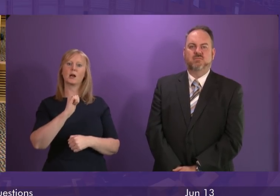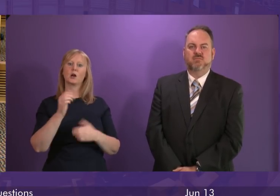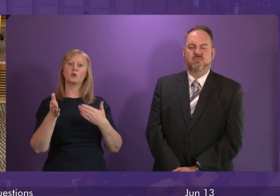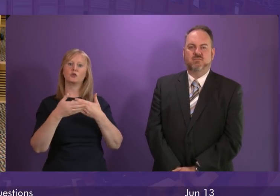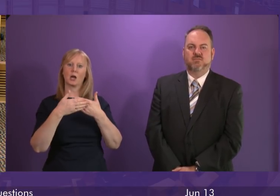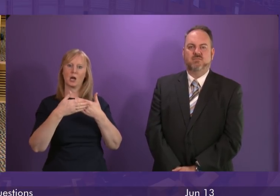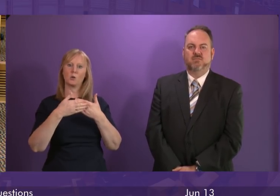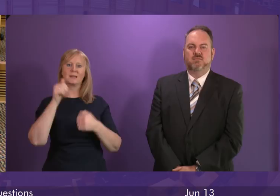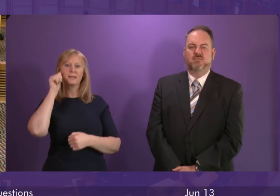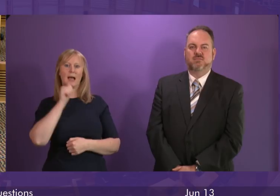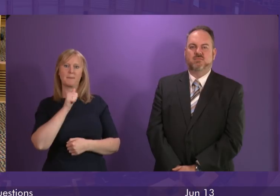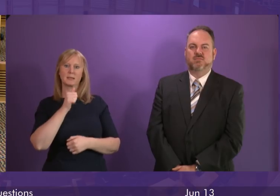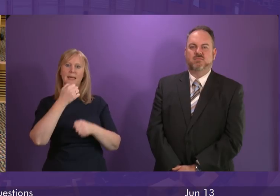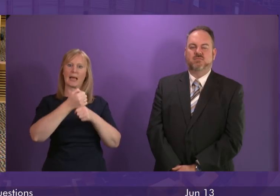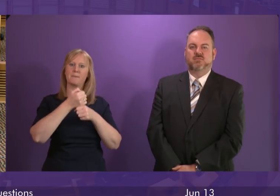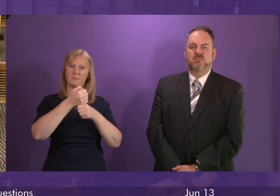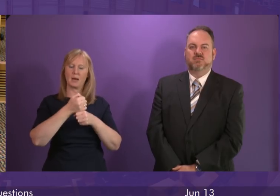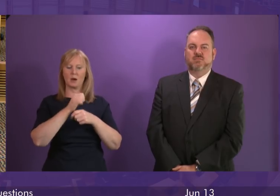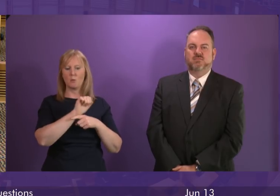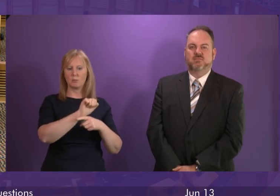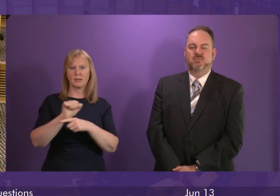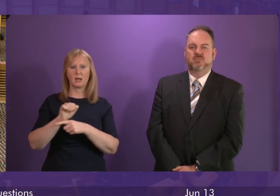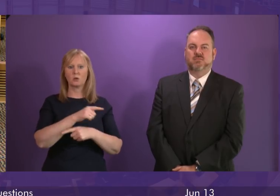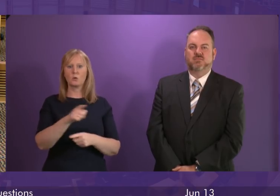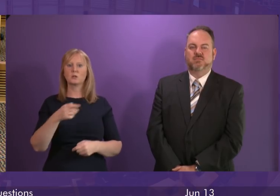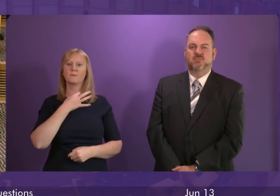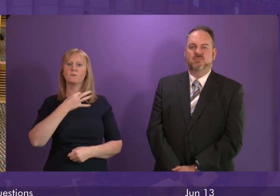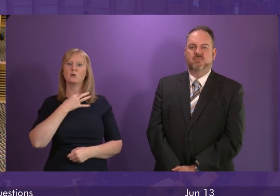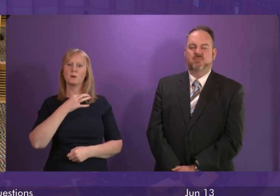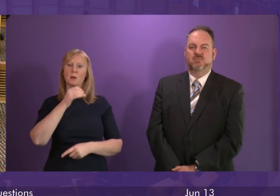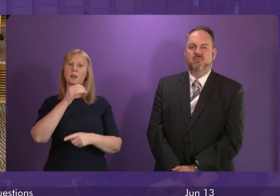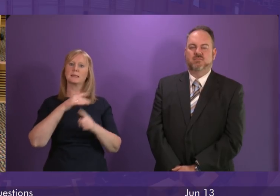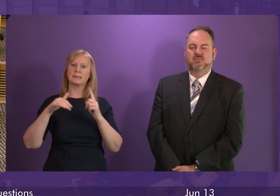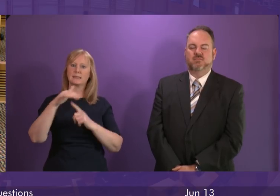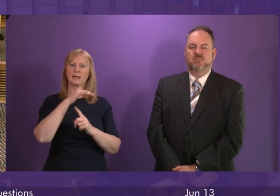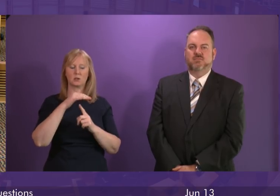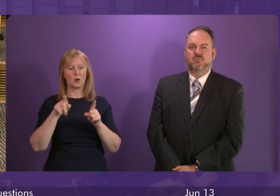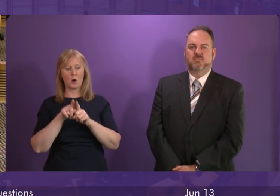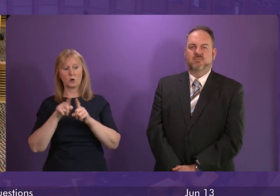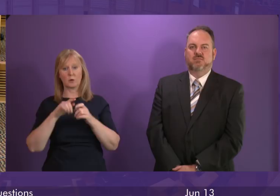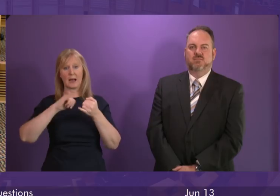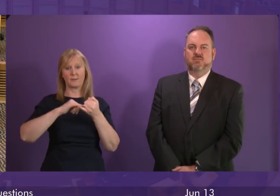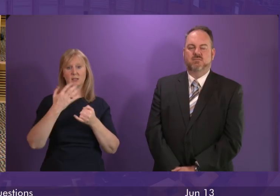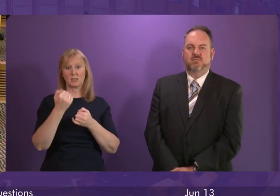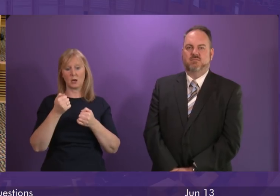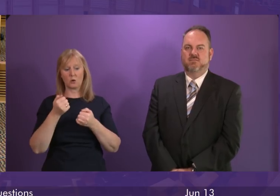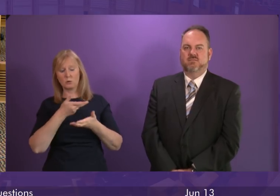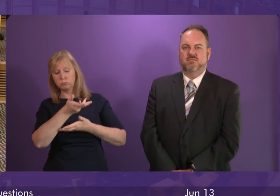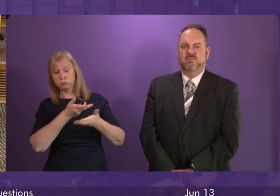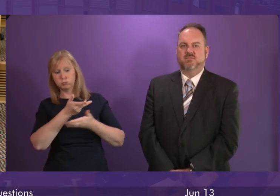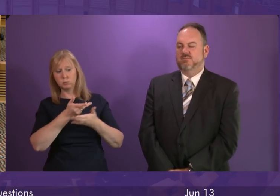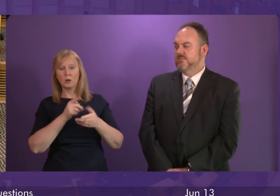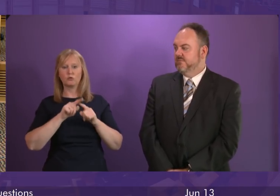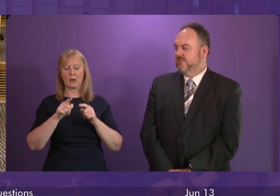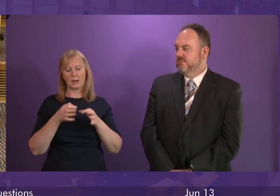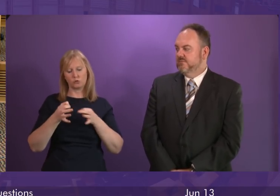awareness of doorstep crime and protect the most vulnerable in society. We are also currently working with stakeholders to develop a prevention strategy to ensure a more